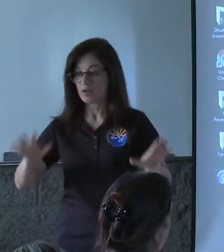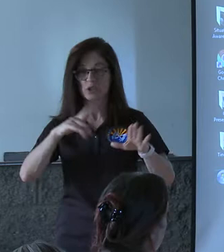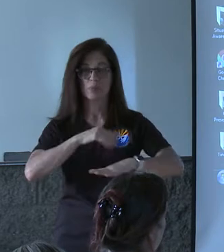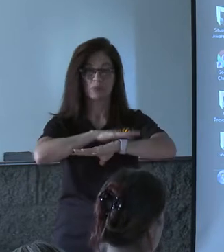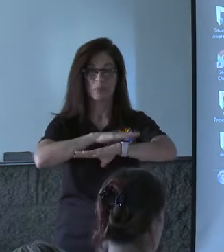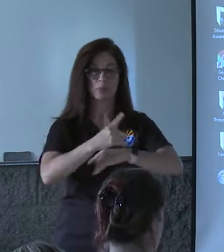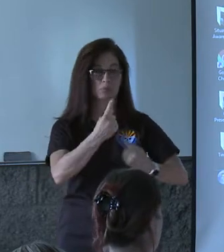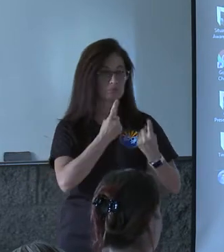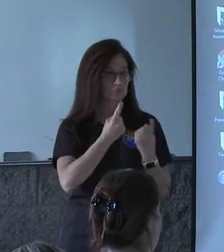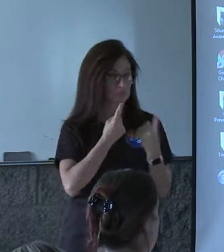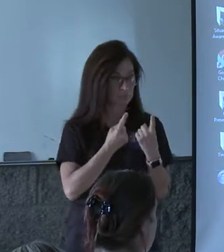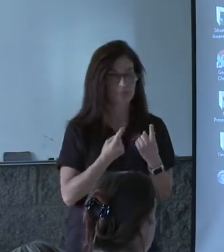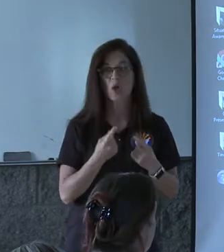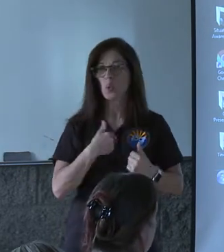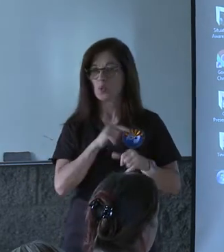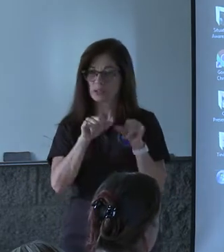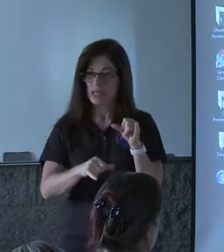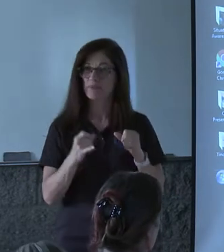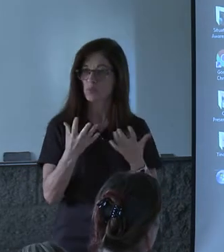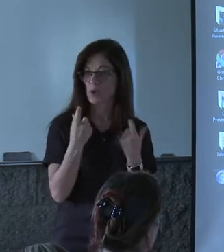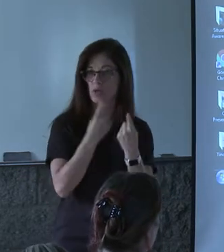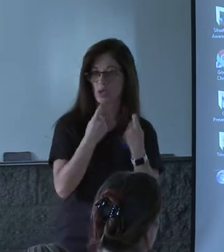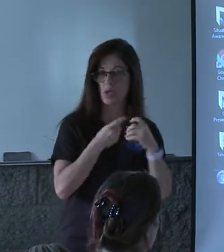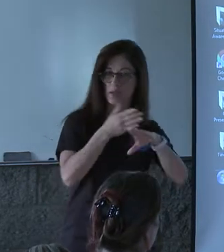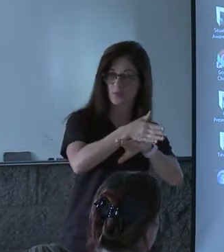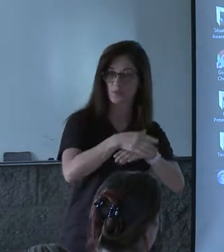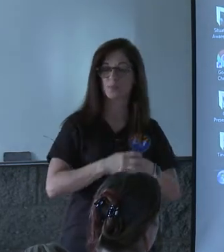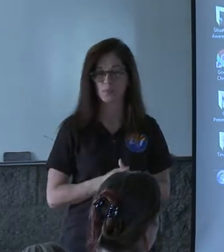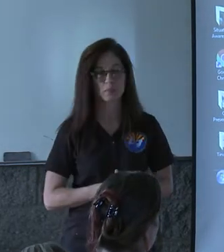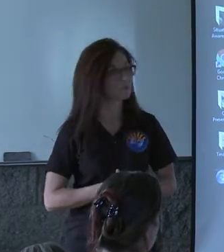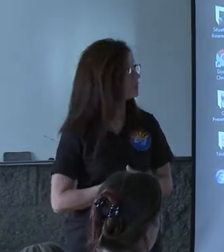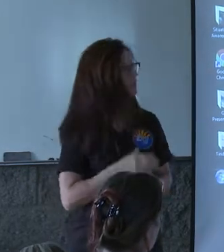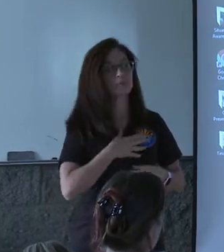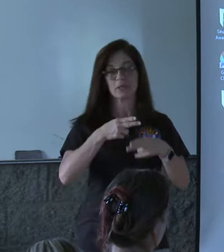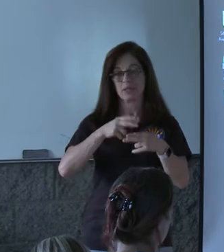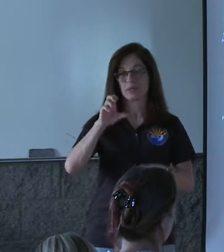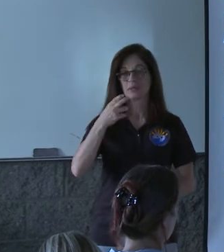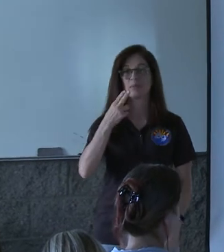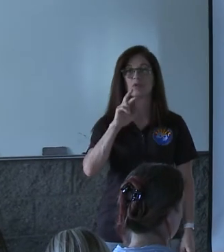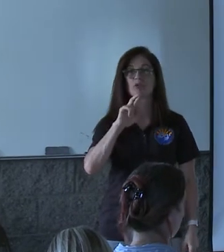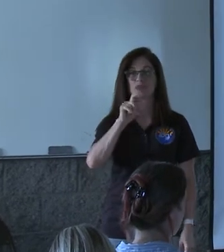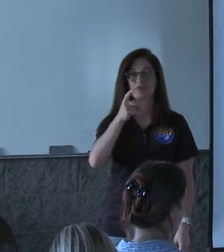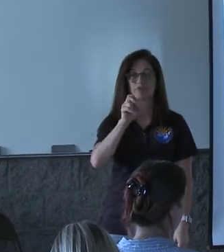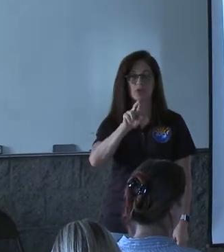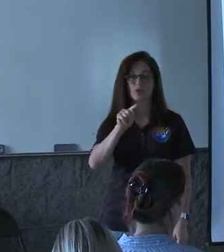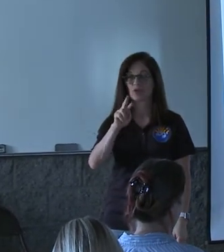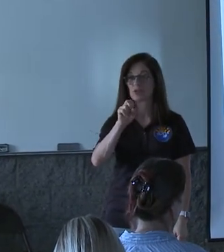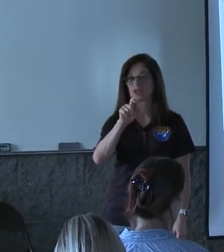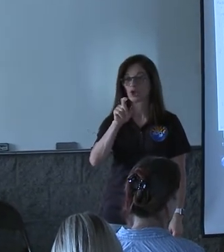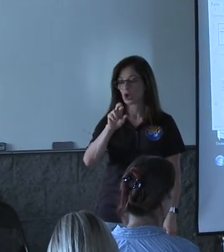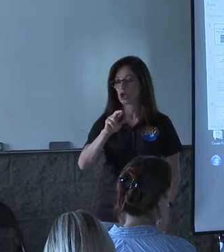be around so you'll get a chance to ask questions if you'd like. My name is Christopher Tressler I'm with Coconino